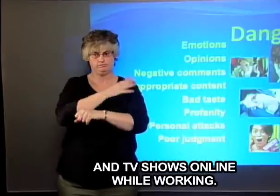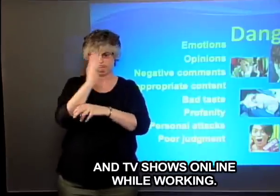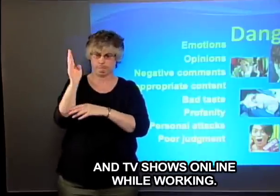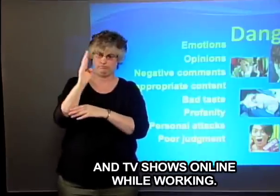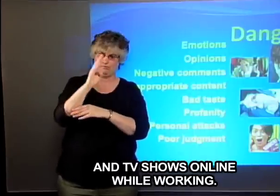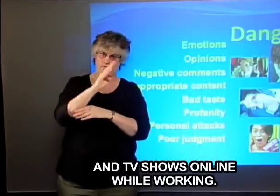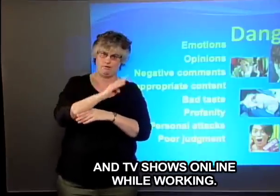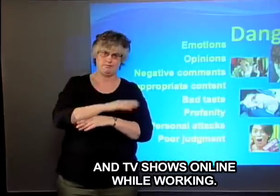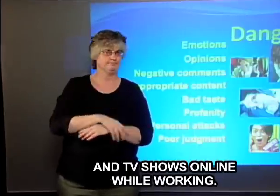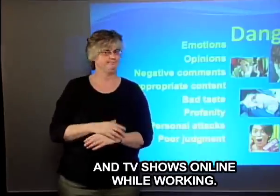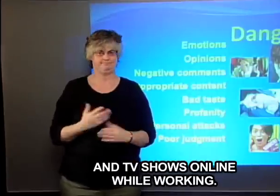working.